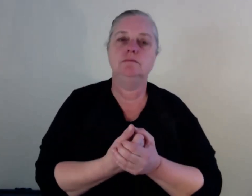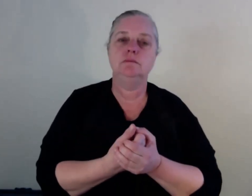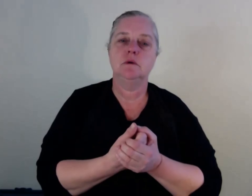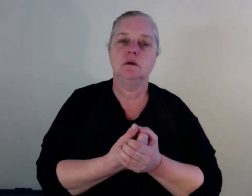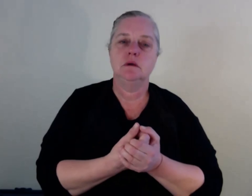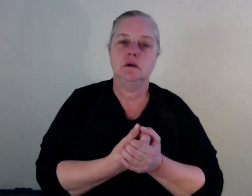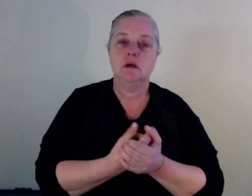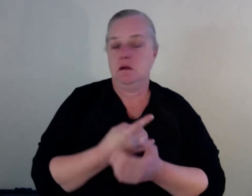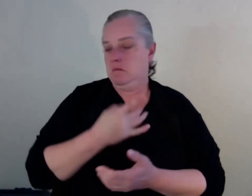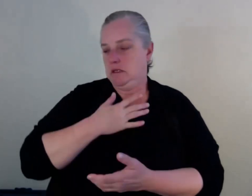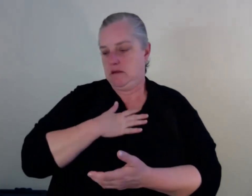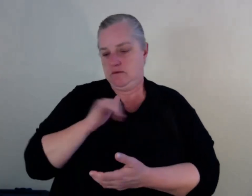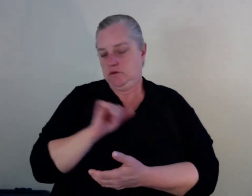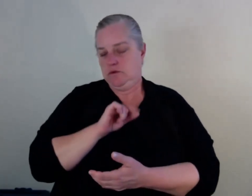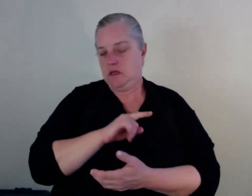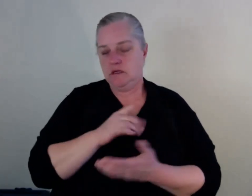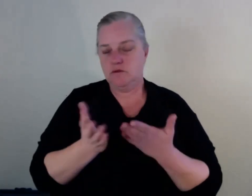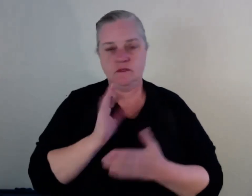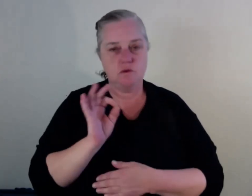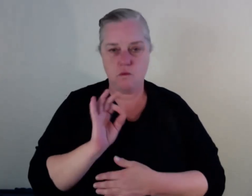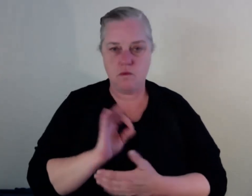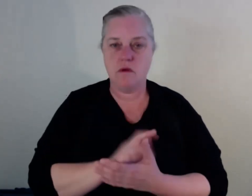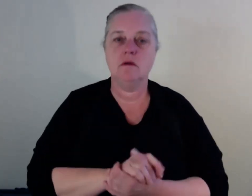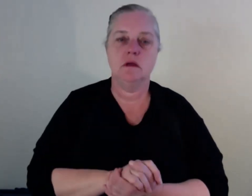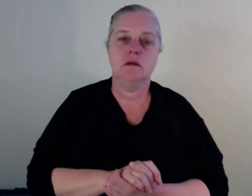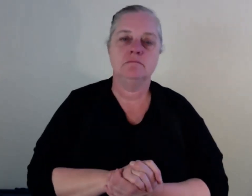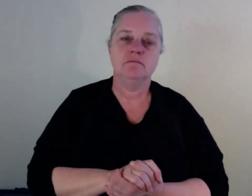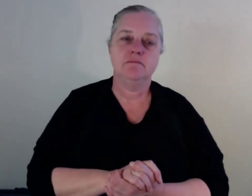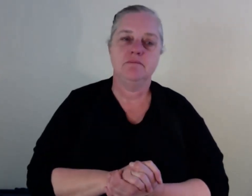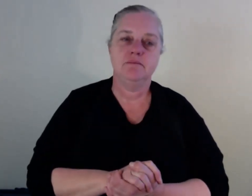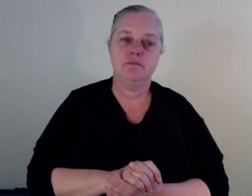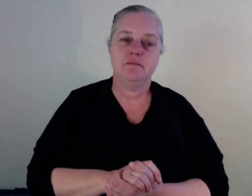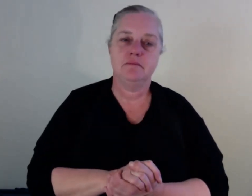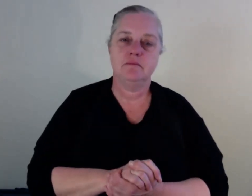but I have spoken to people who, that